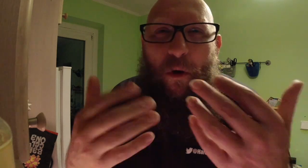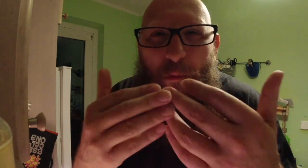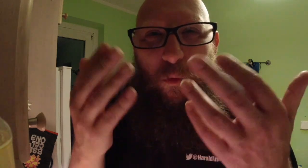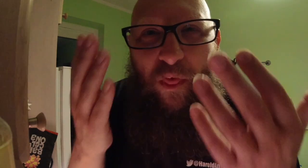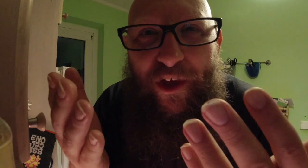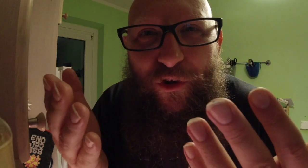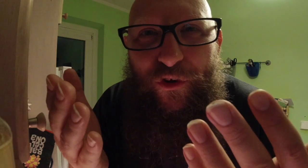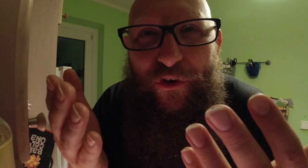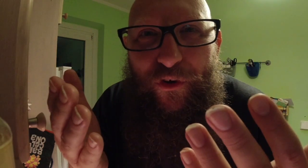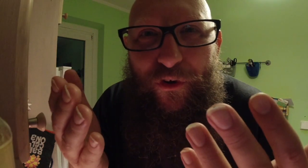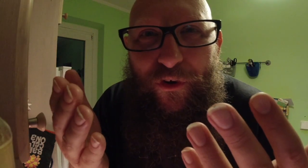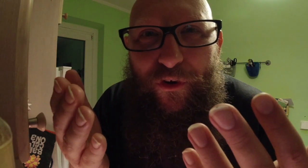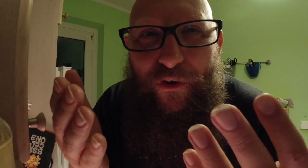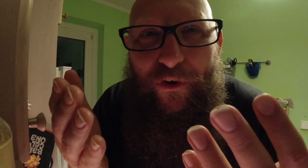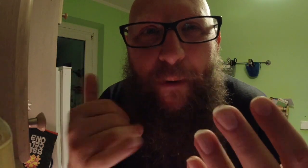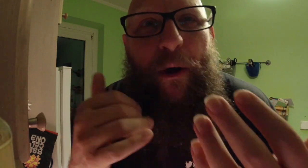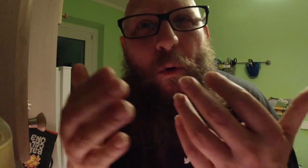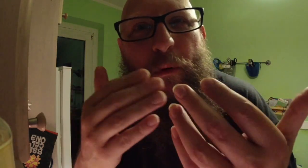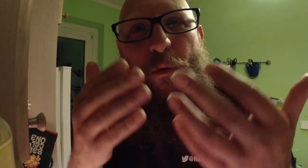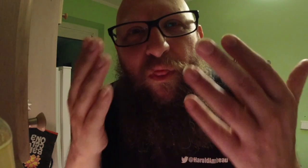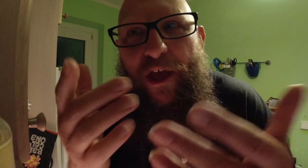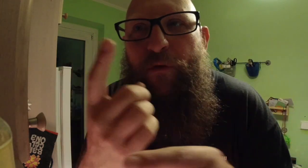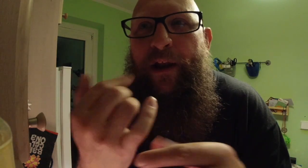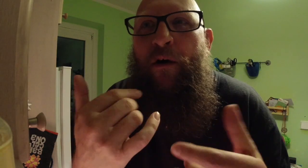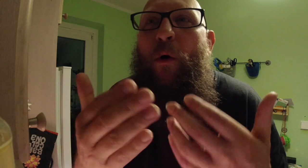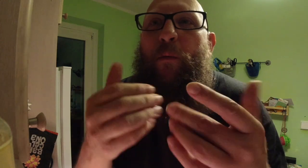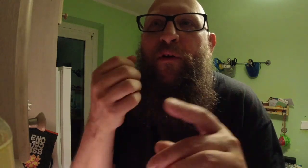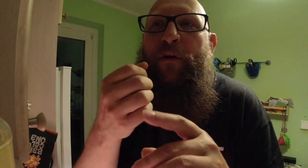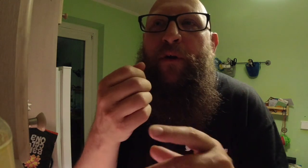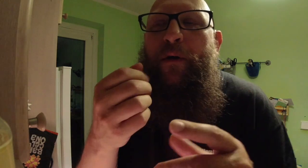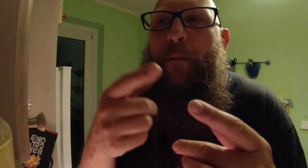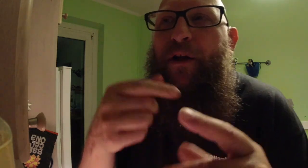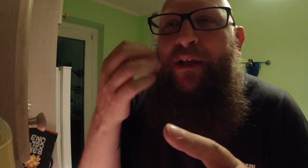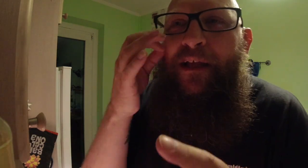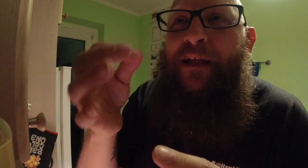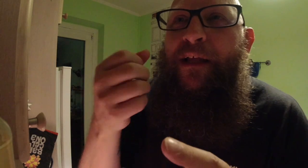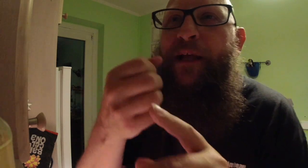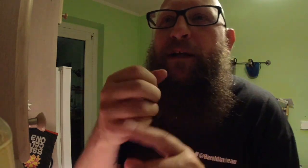almost there. Right I'm almost there right now. Almost. About to hit.